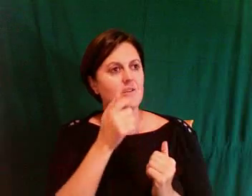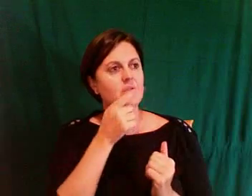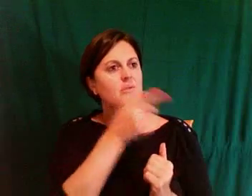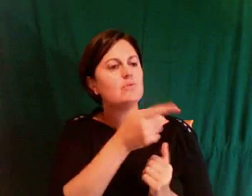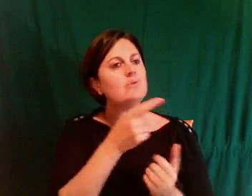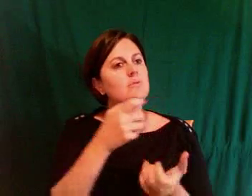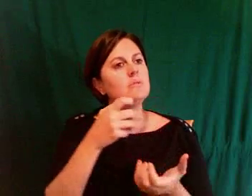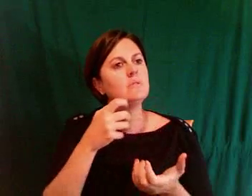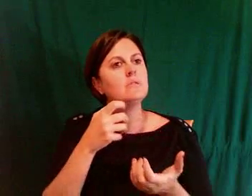along?